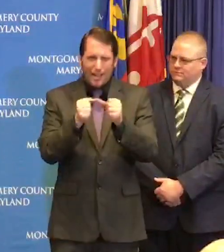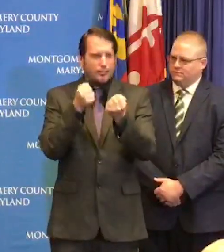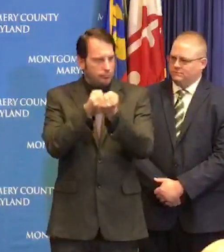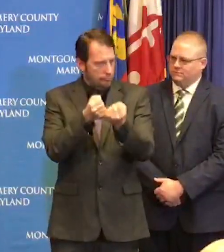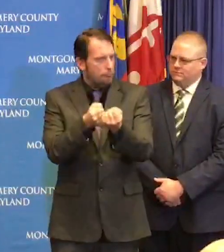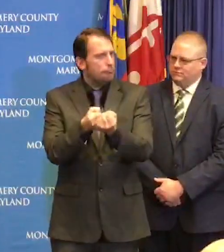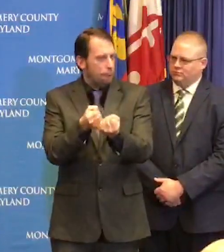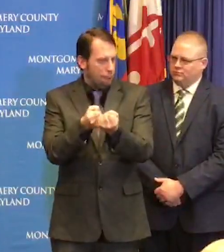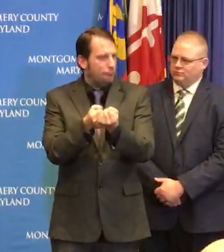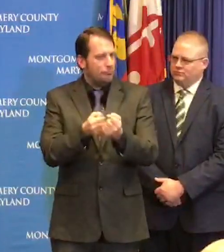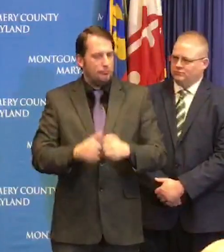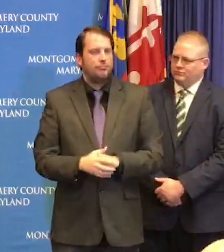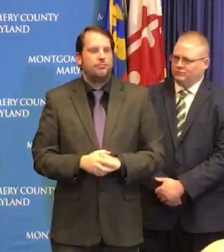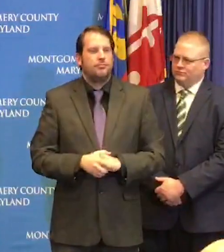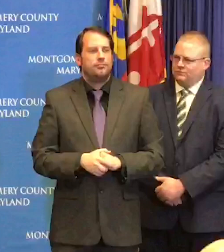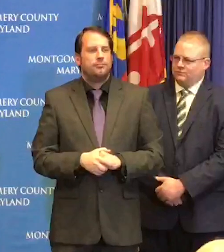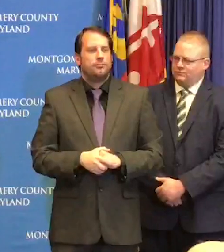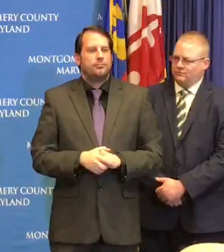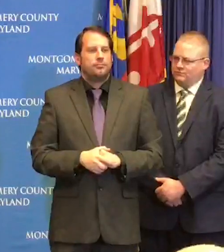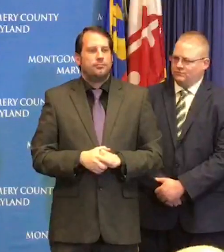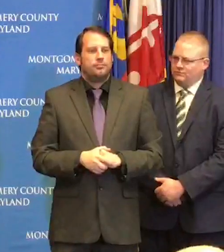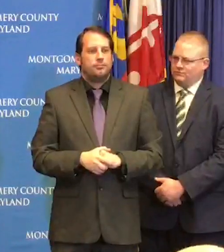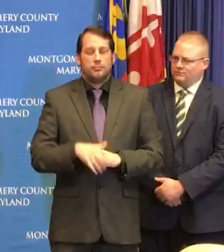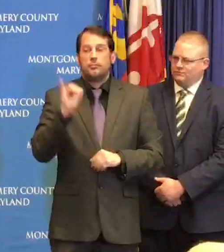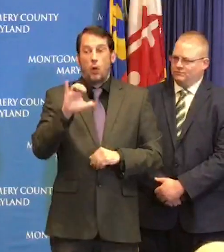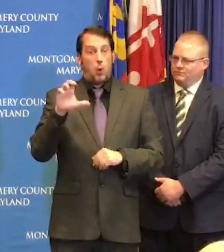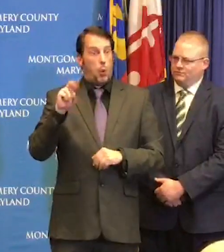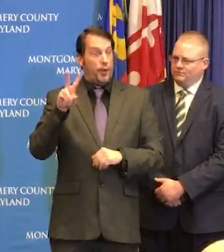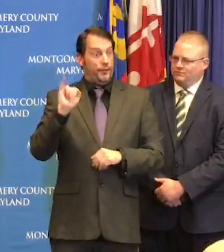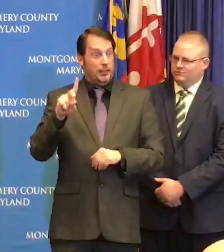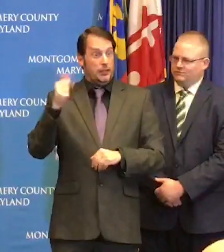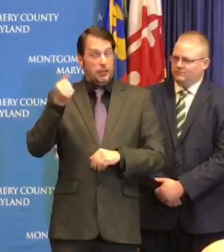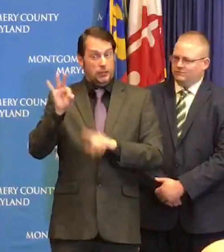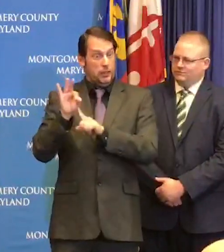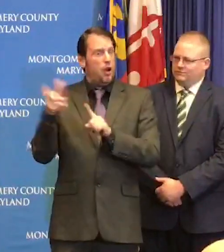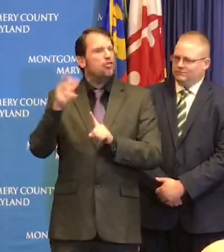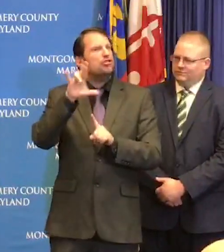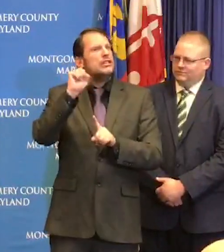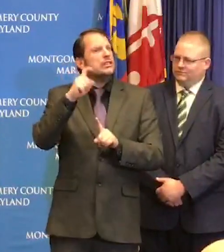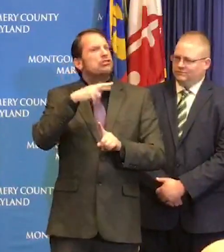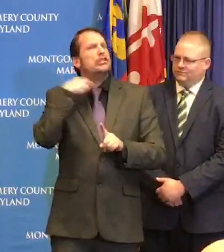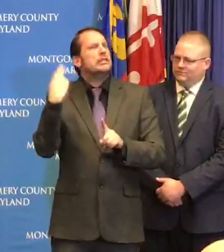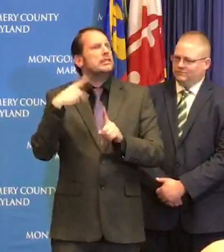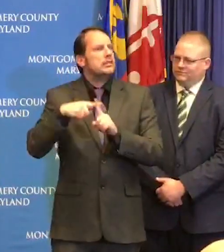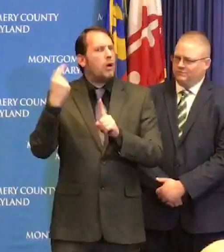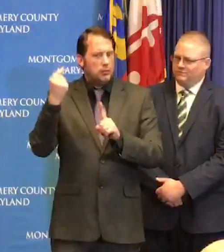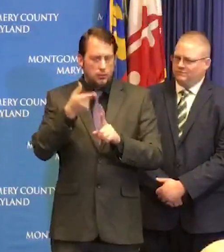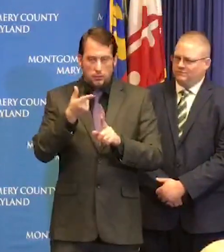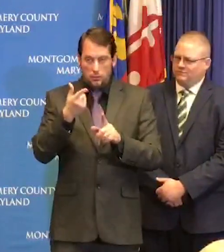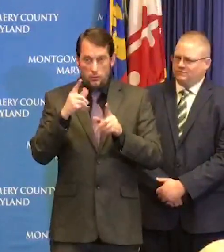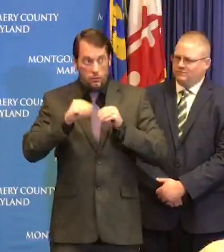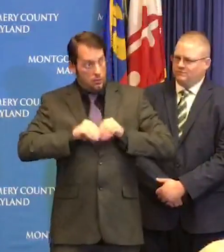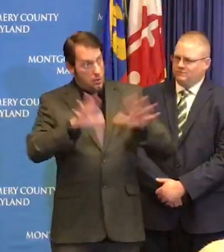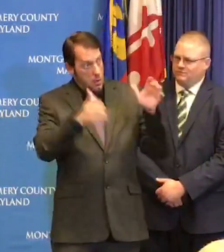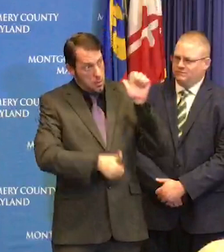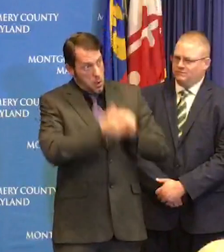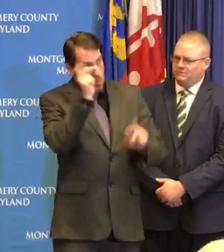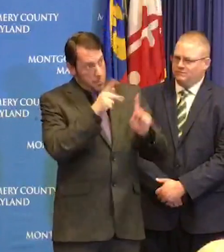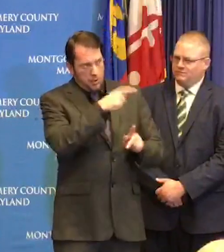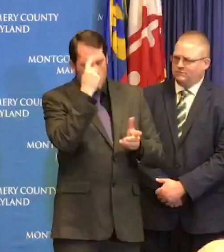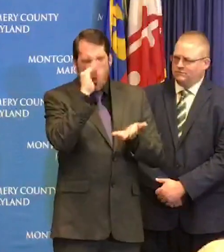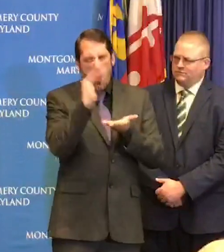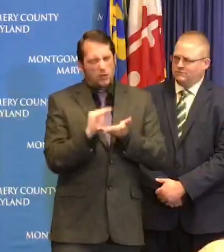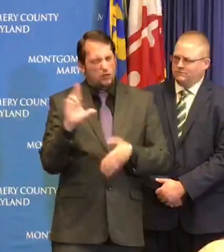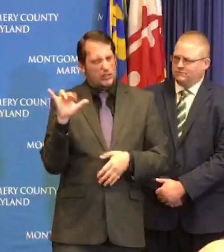risk of COVID-19 to the overwhelming majority of the public is low but we also recognize with new information